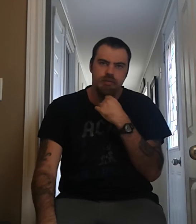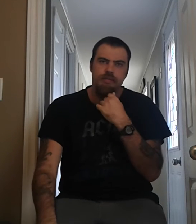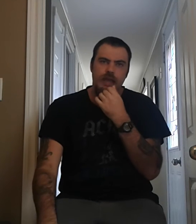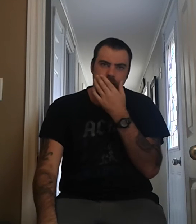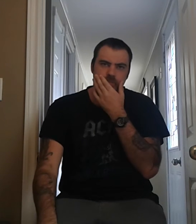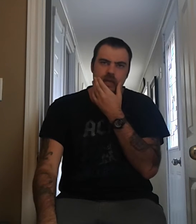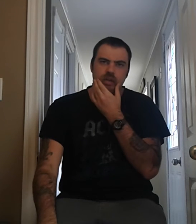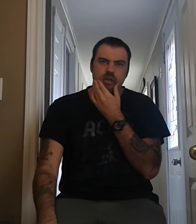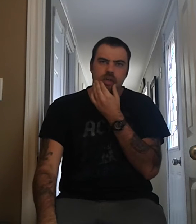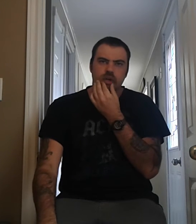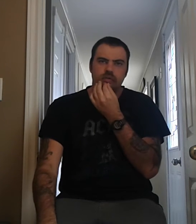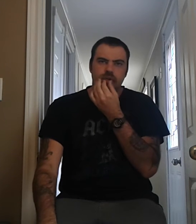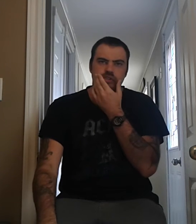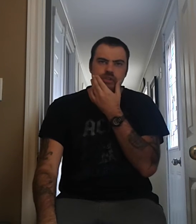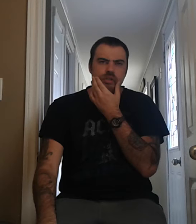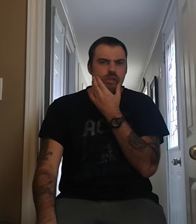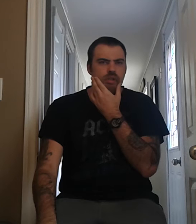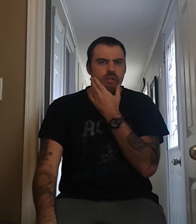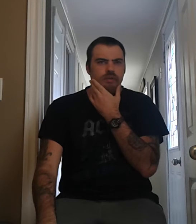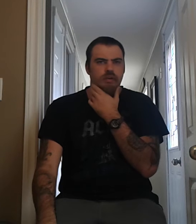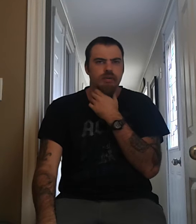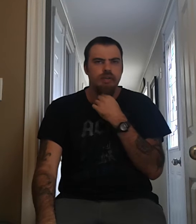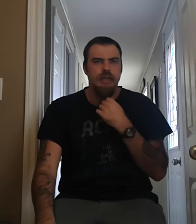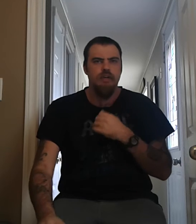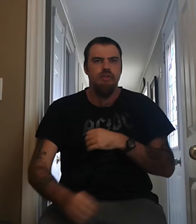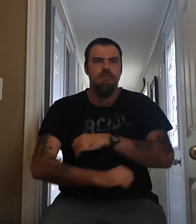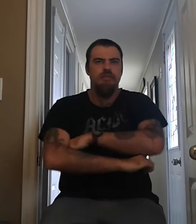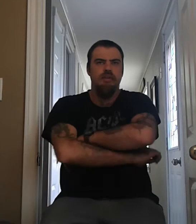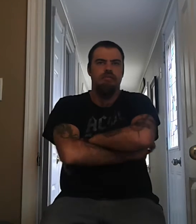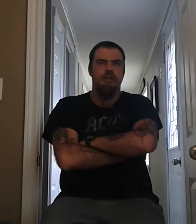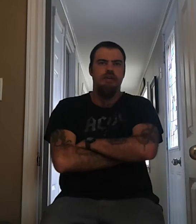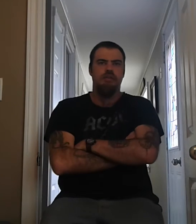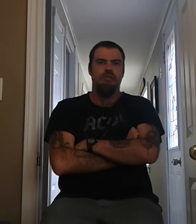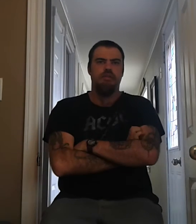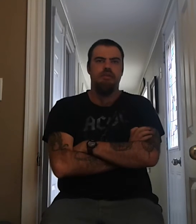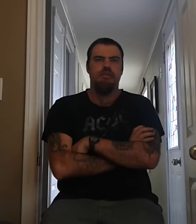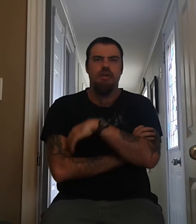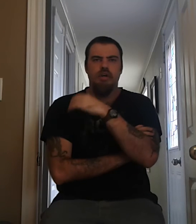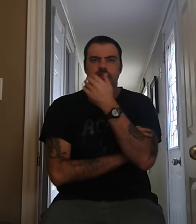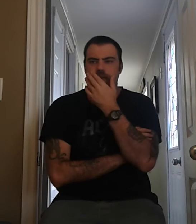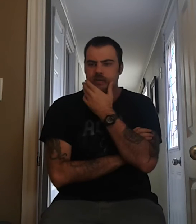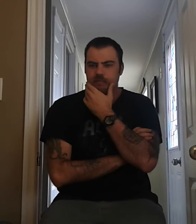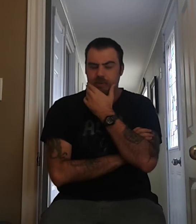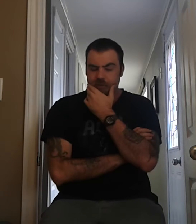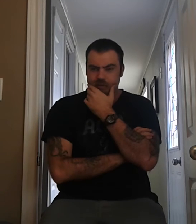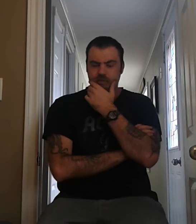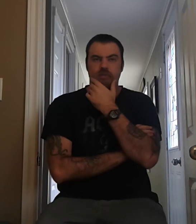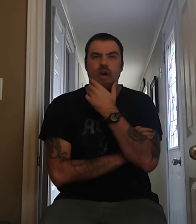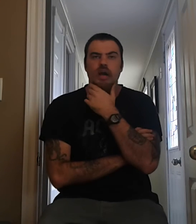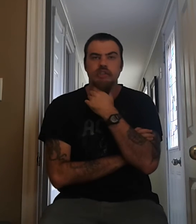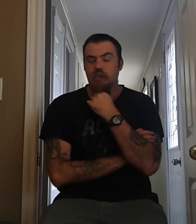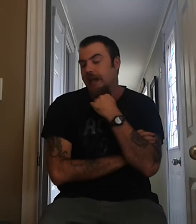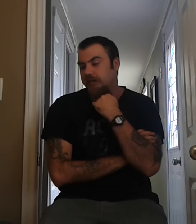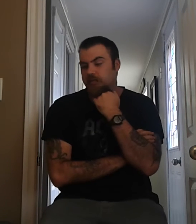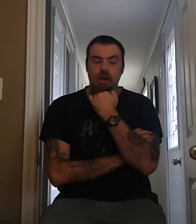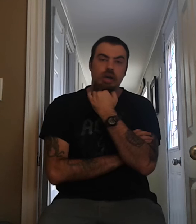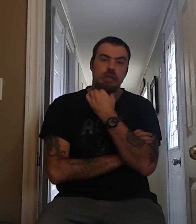was in that band, which, you think about King Crimson, right? They're, they're kind of like this progressive rock, jazz rock